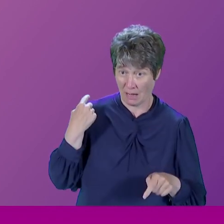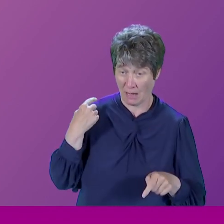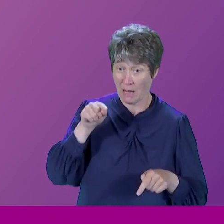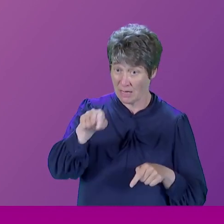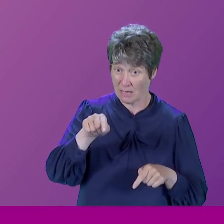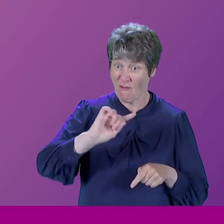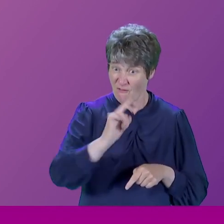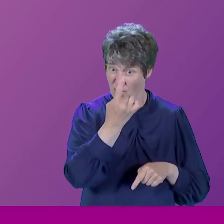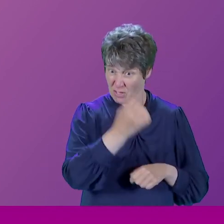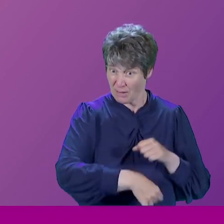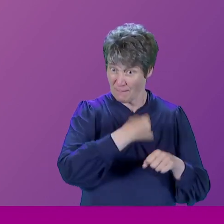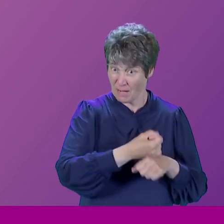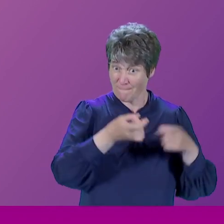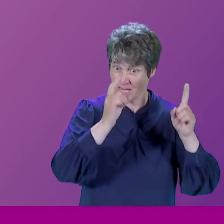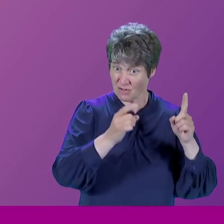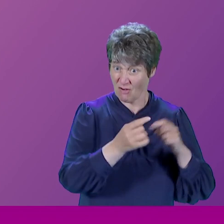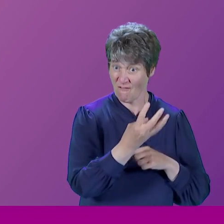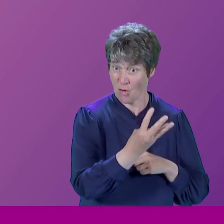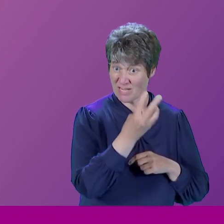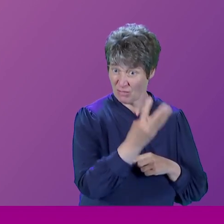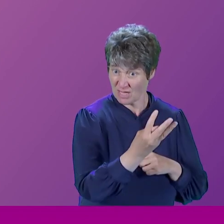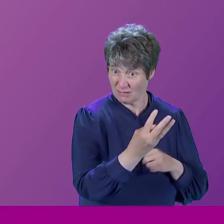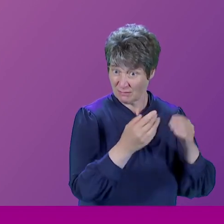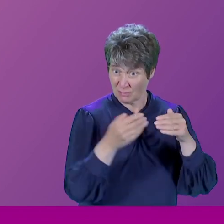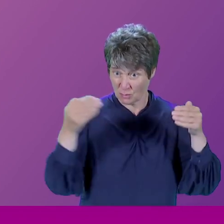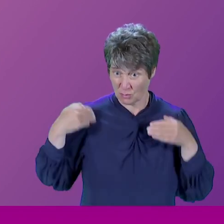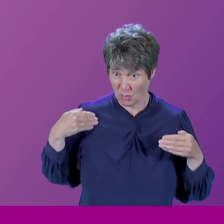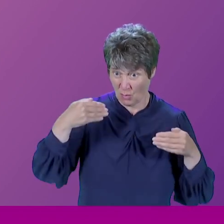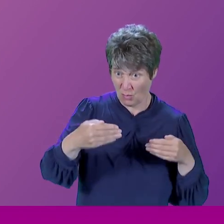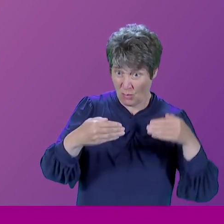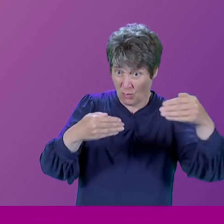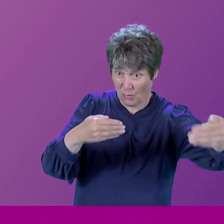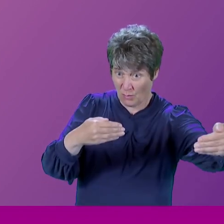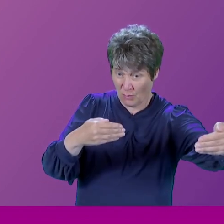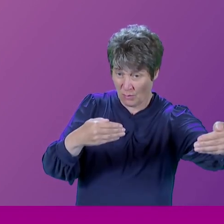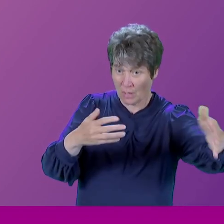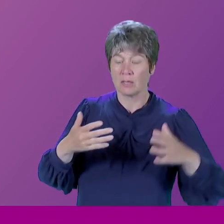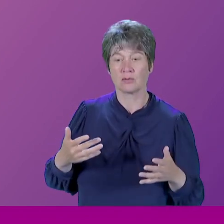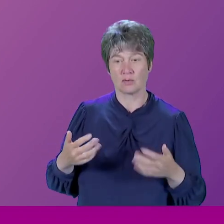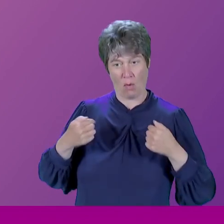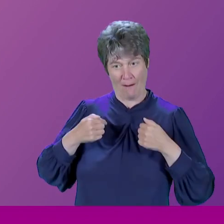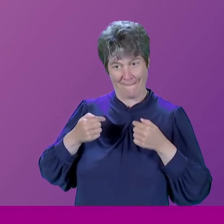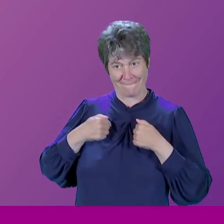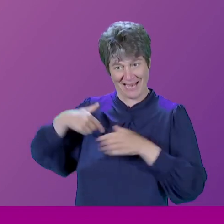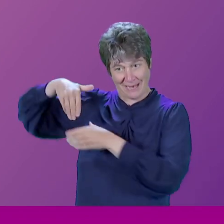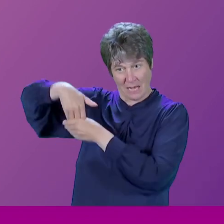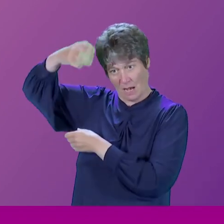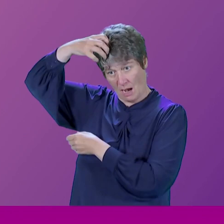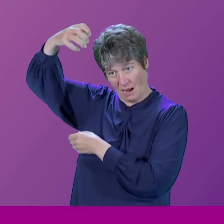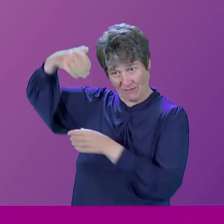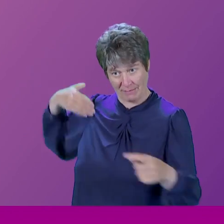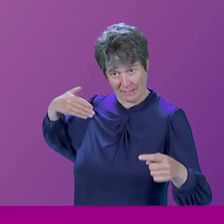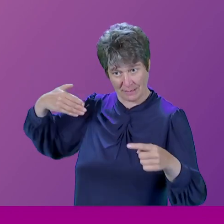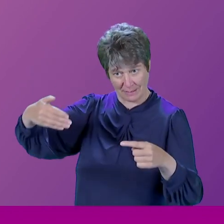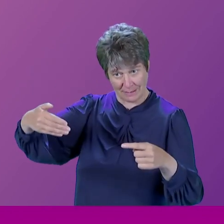of 43 because we're born in the same month of the same year. So, all the time when I was in government, of course not prime minister, but he was in